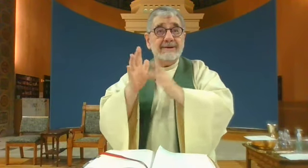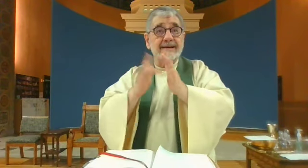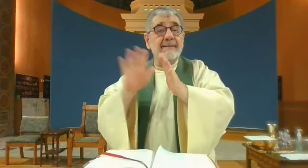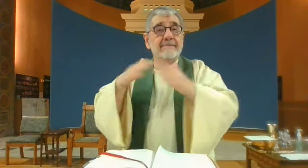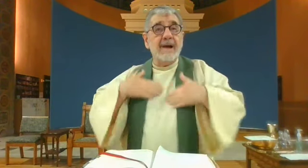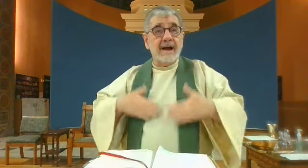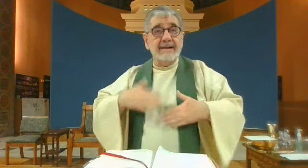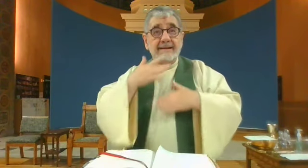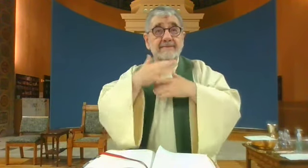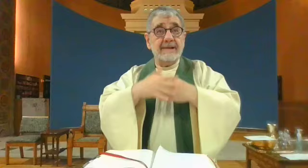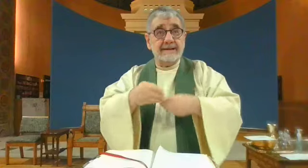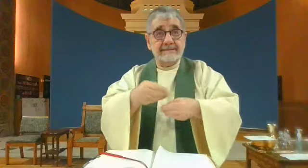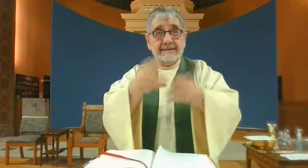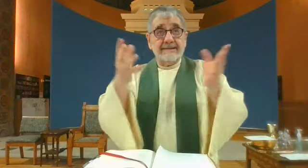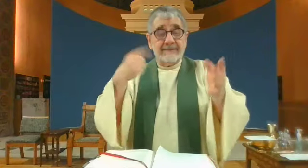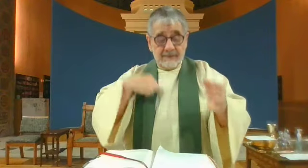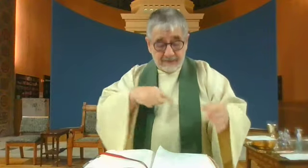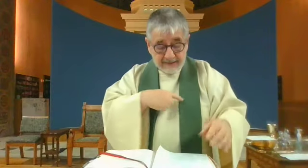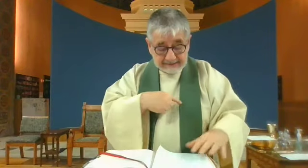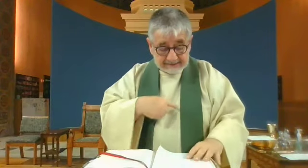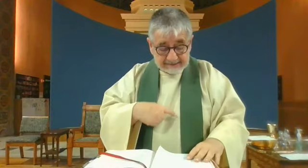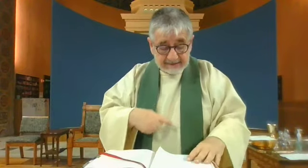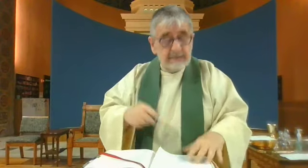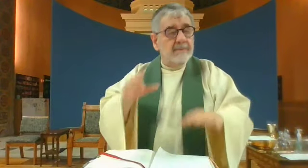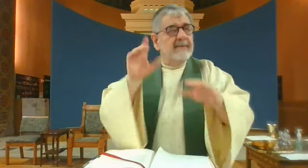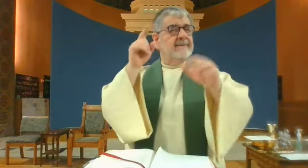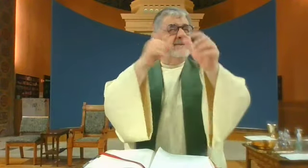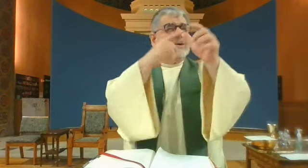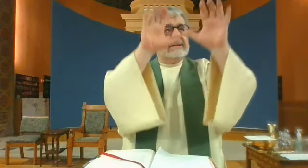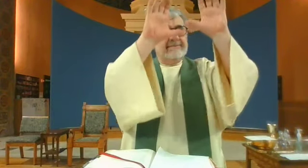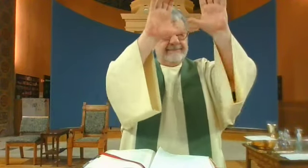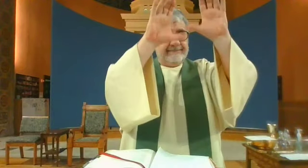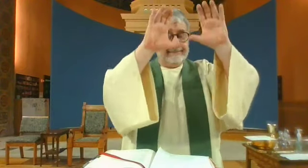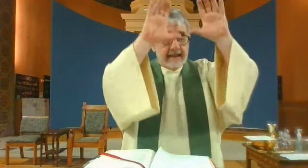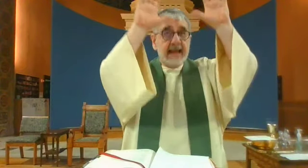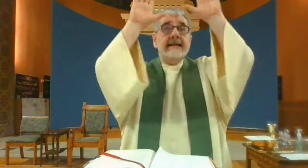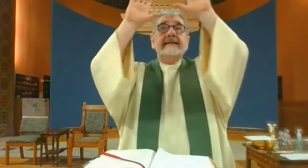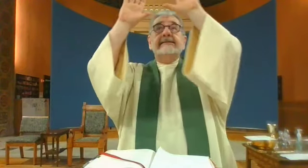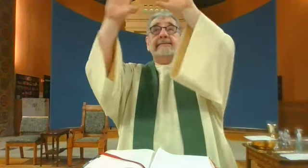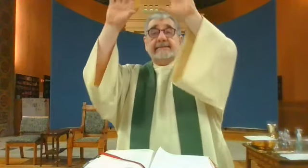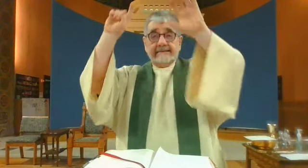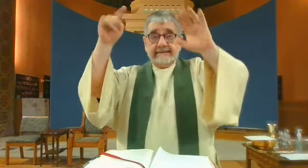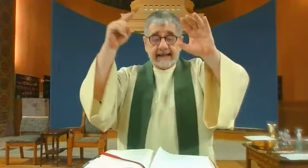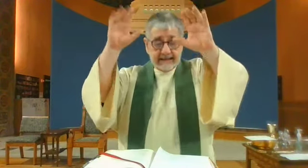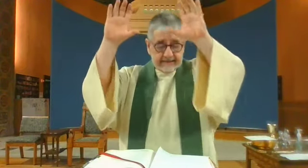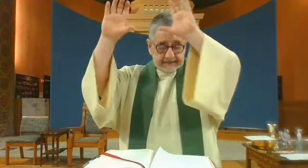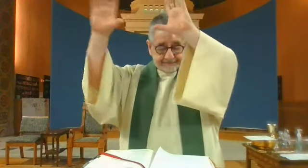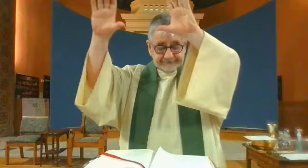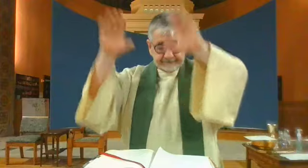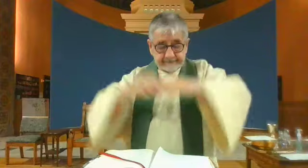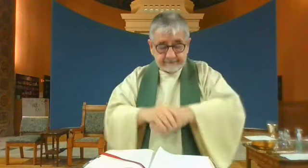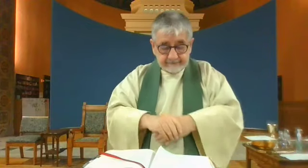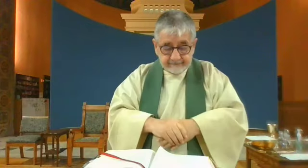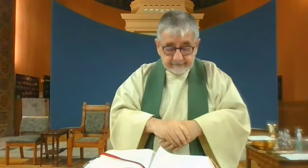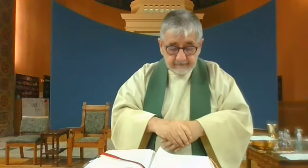You know, that is a good story for us. Remember, we give the body and blood. This is where it starts. And in the second panel,